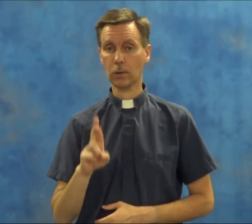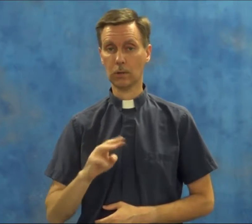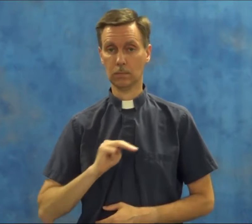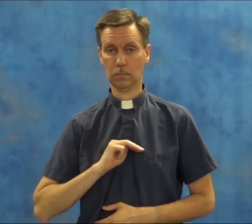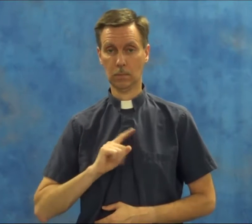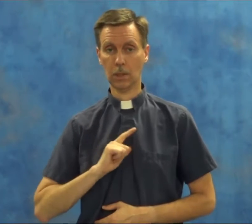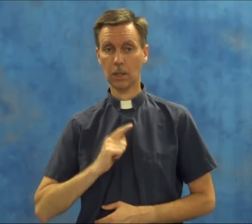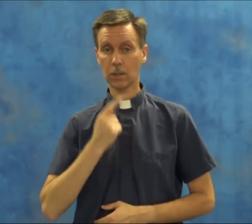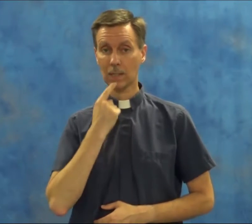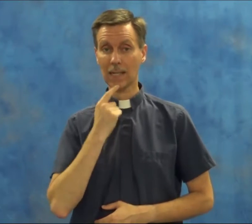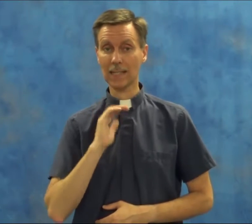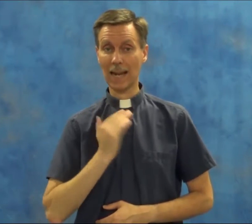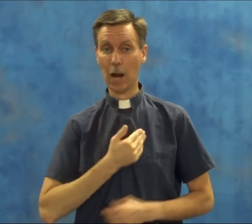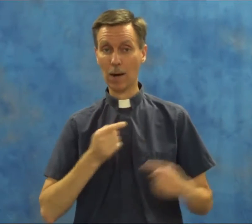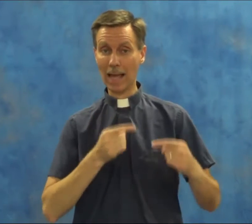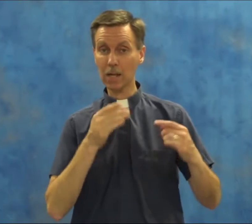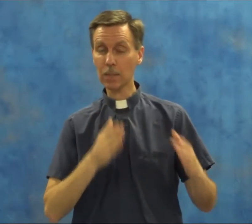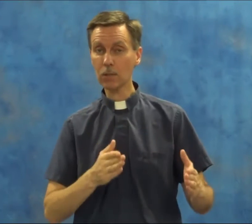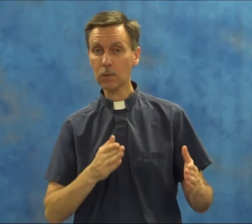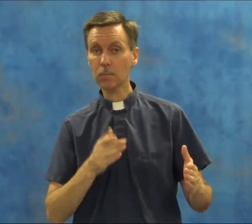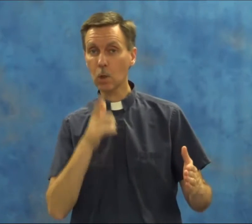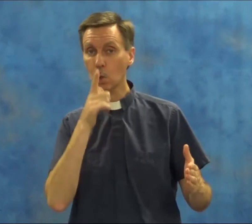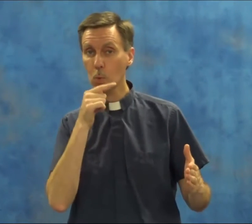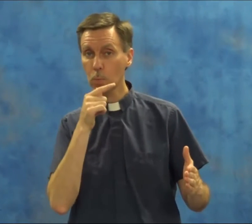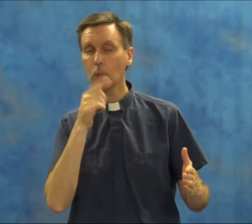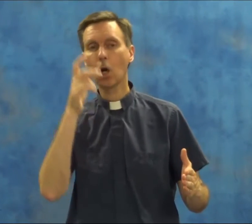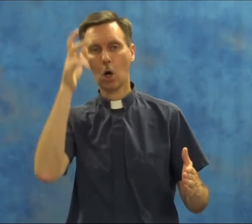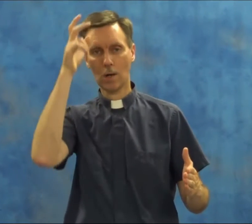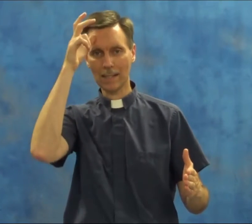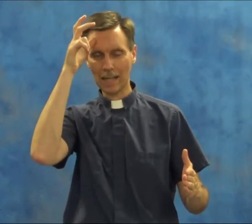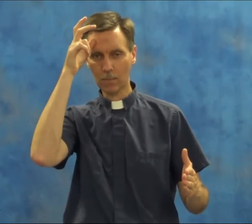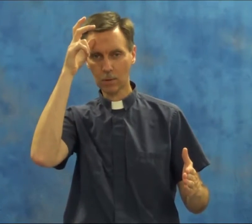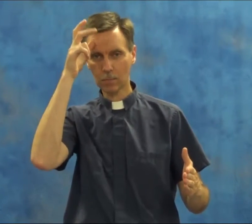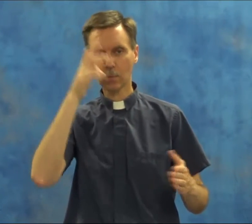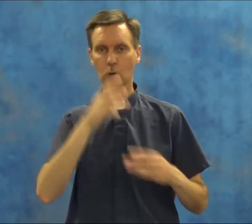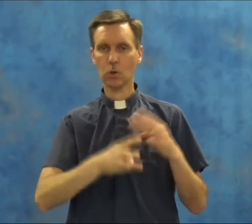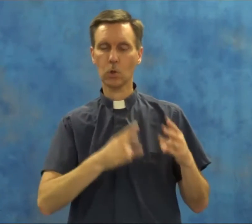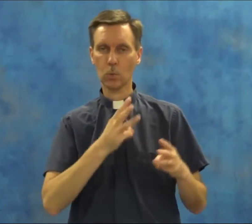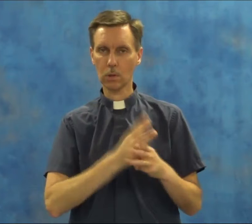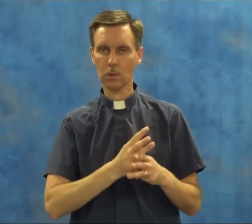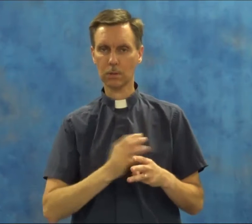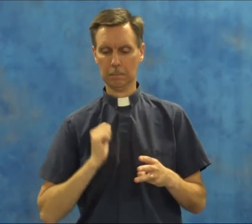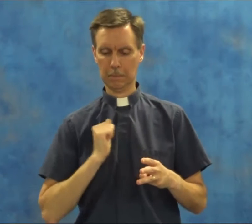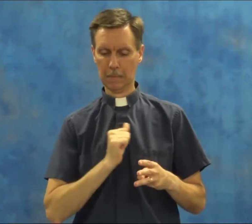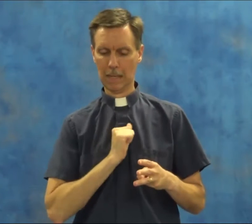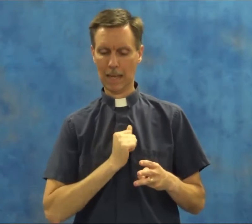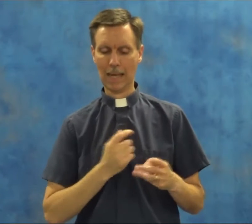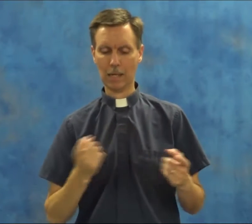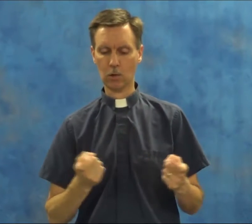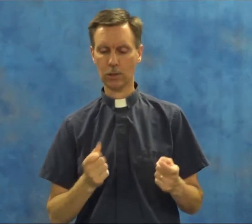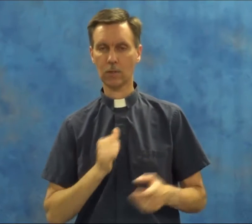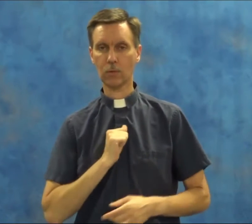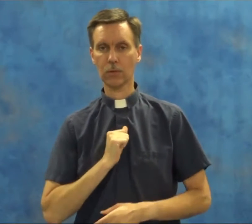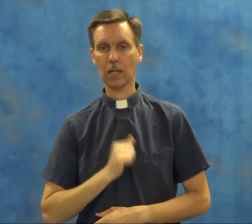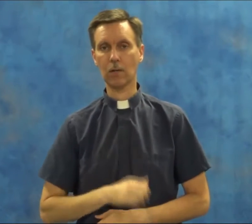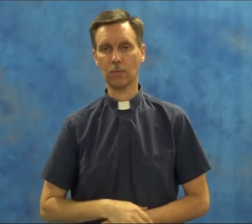said that our enemies are the devil, the world, and our sinful self.